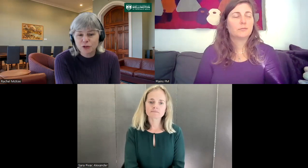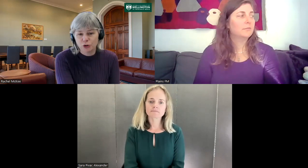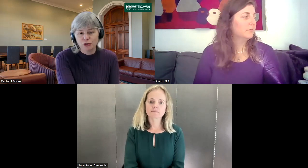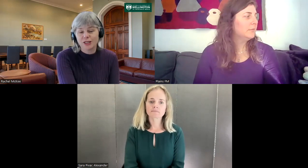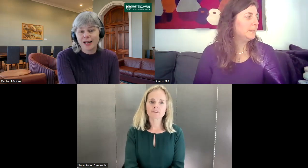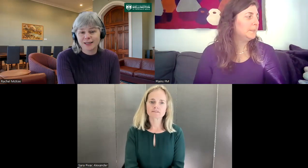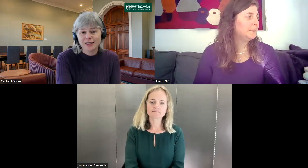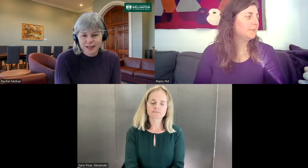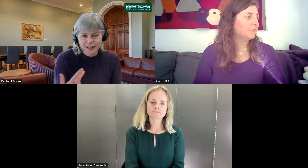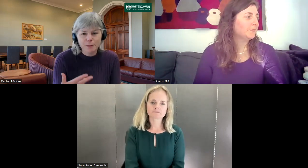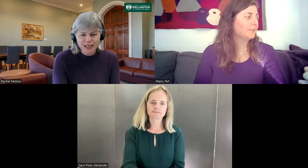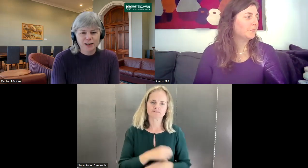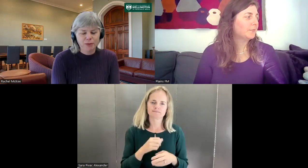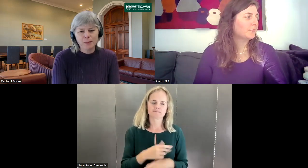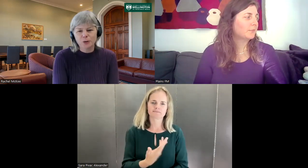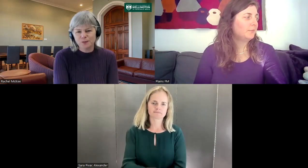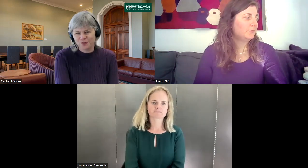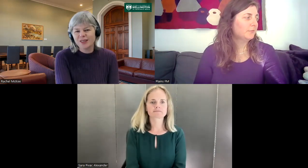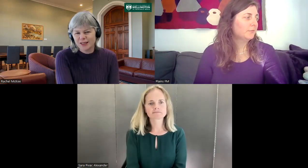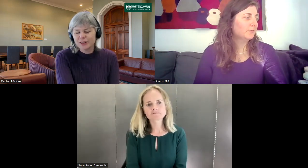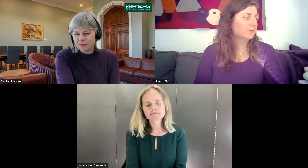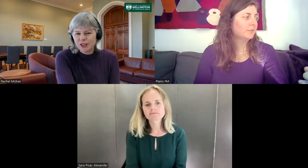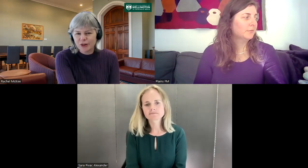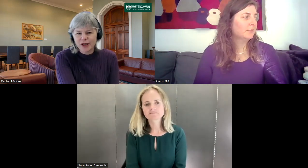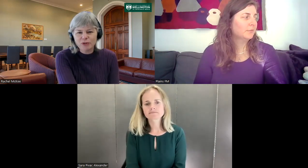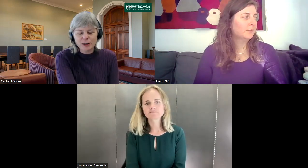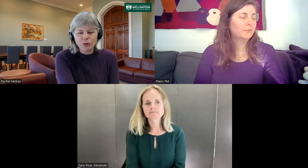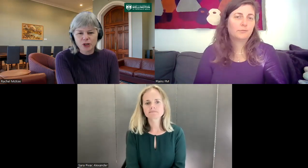children to understand and meet deaf people. So yeah, really important.